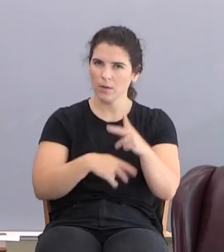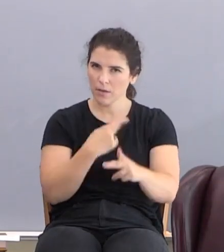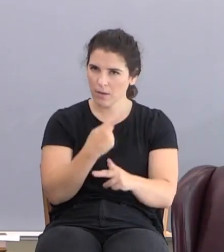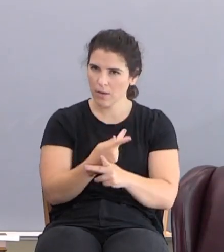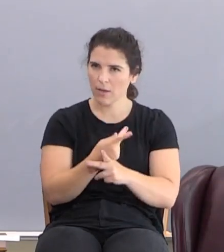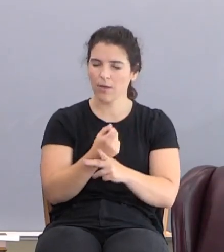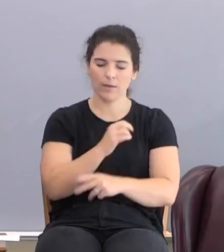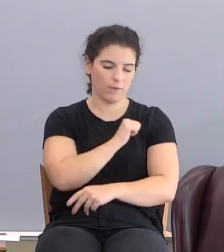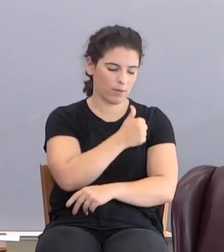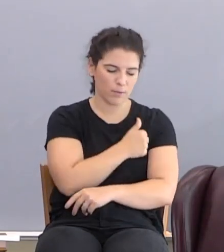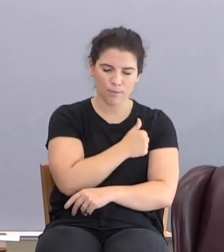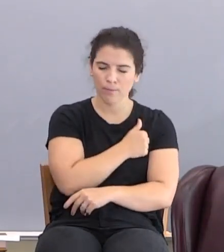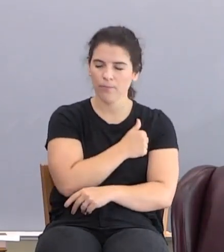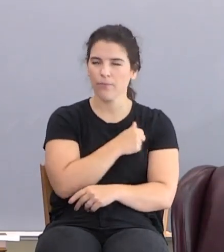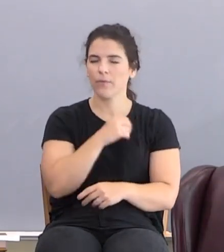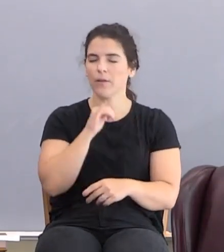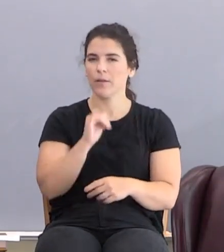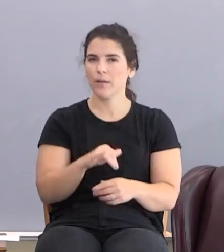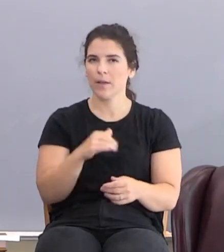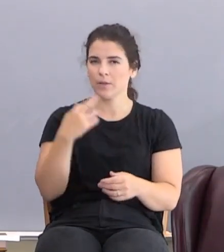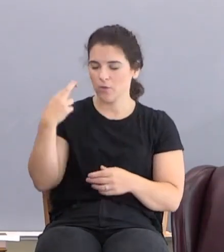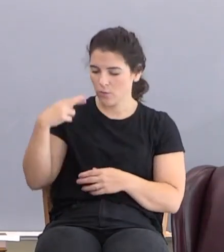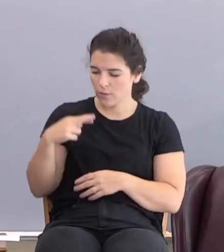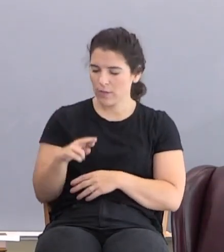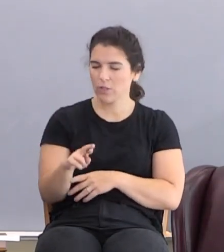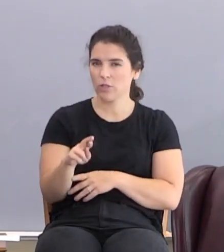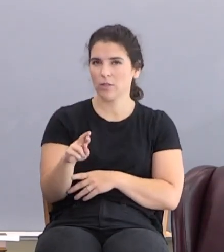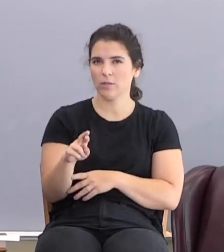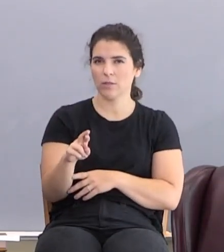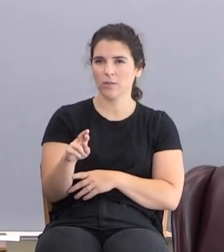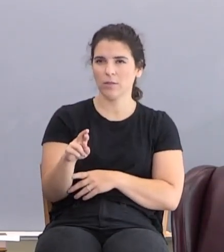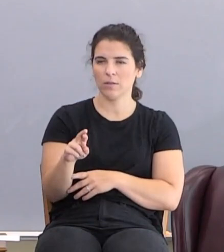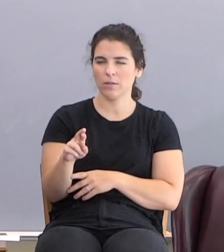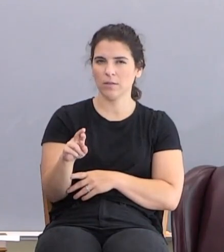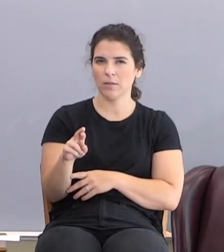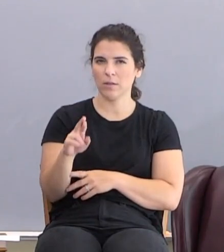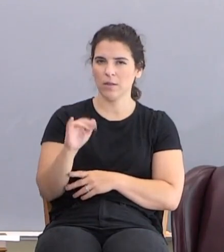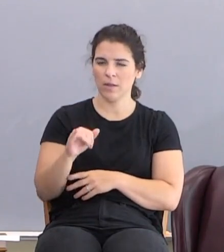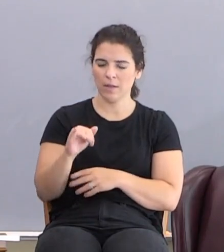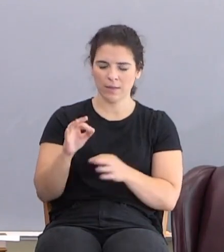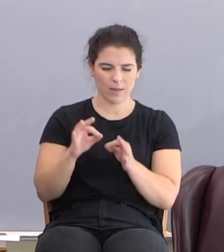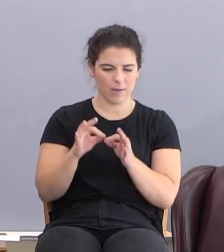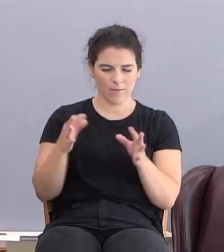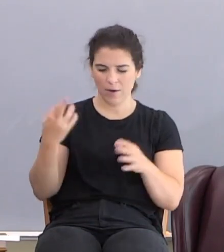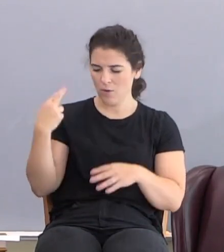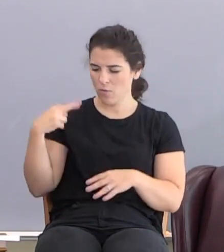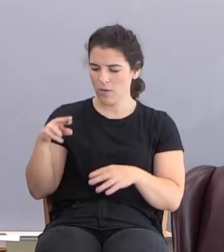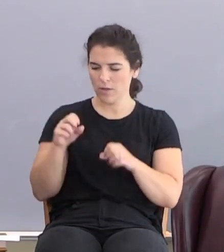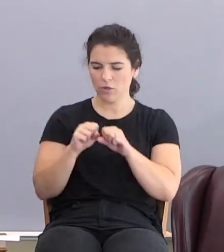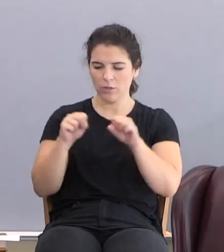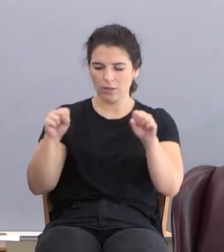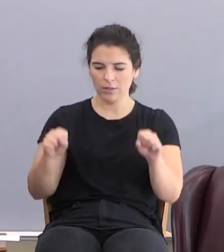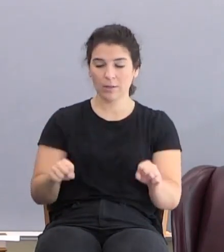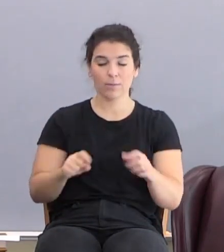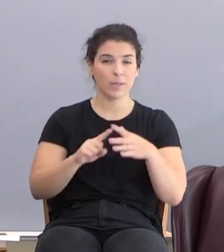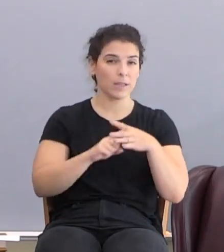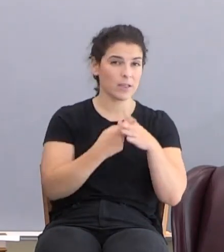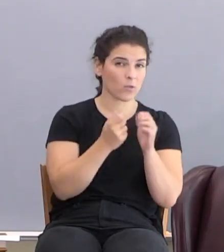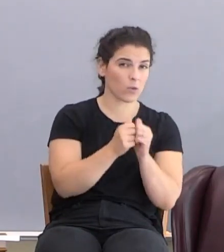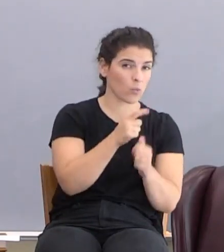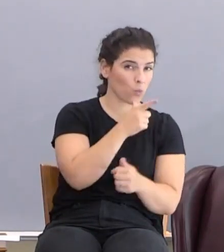attitude, that's religion. That's that vain religious system. And it begins with Cain.